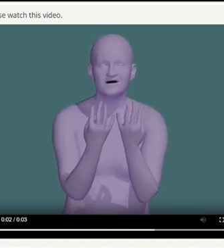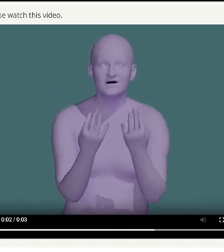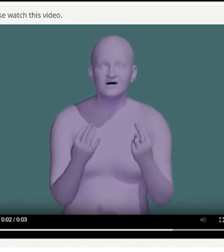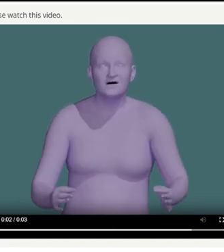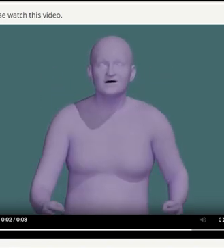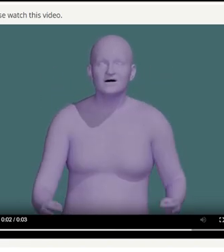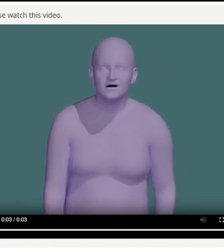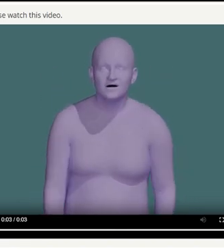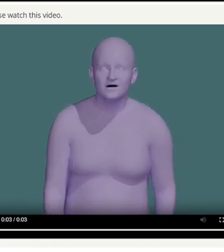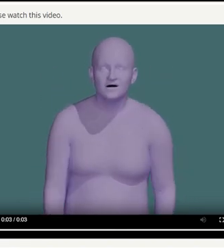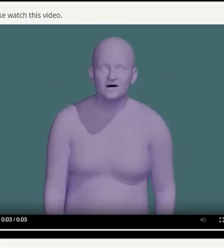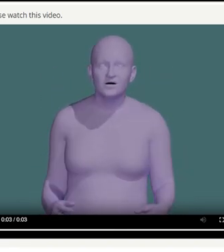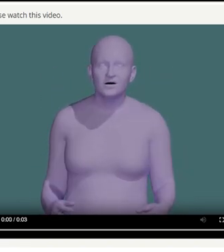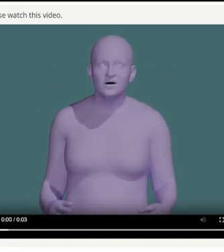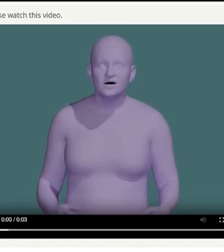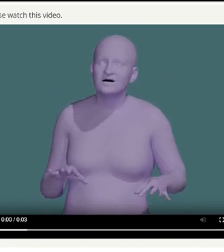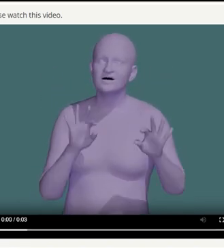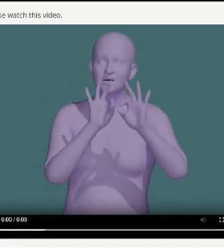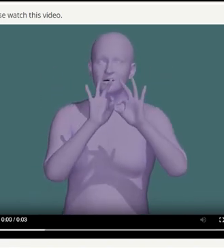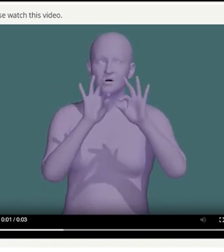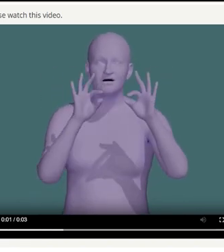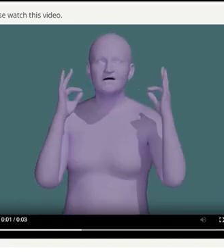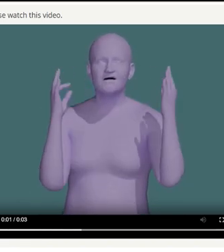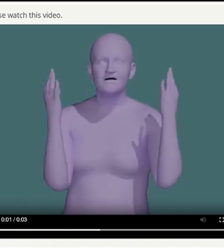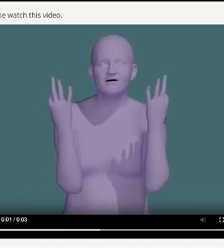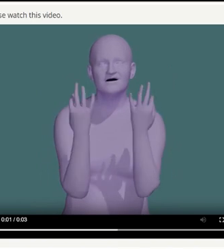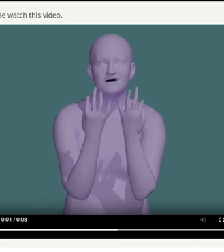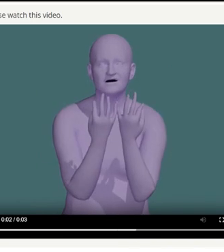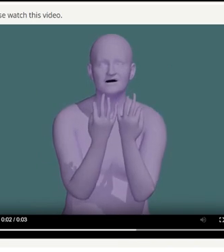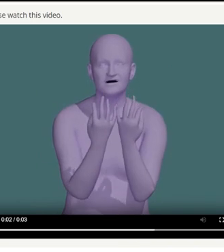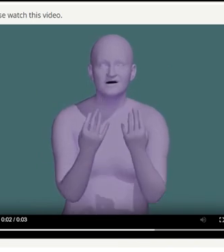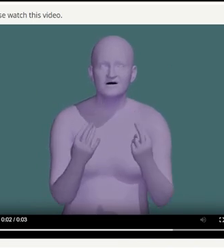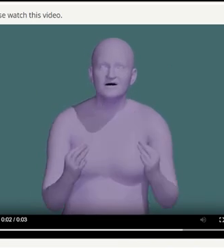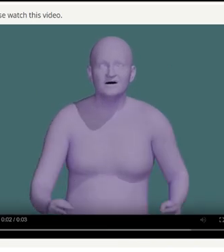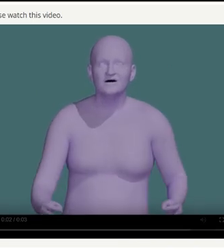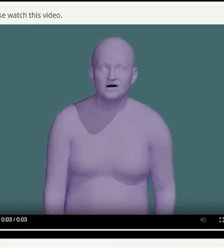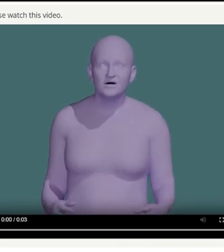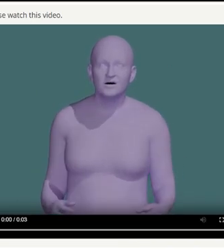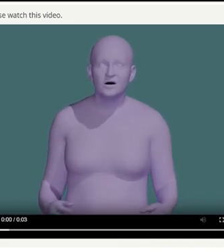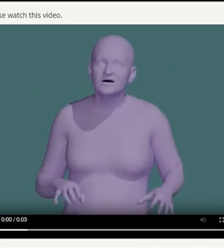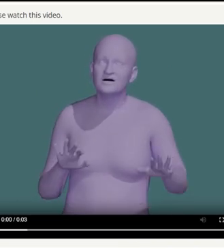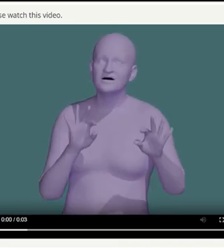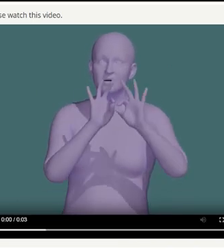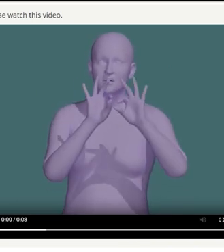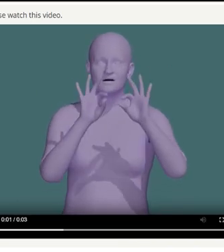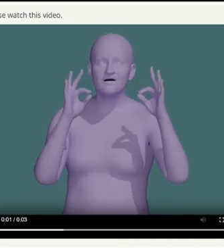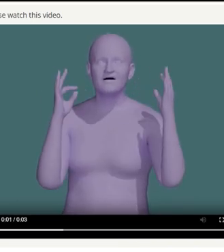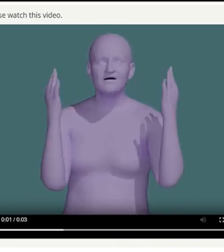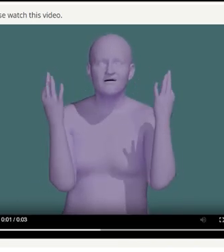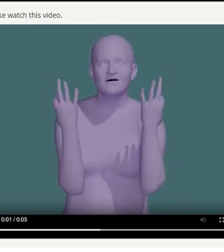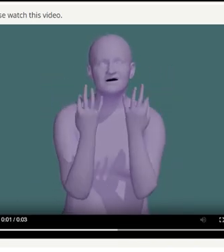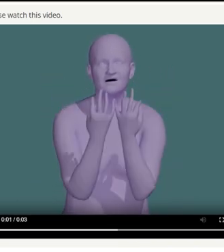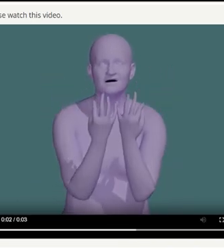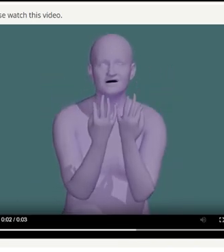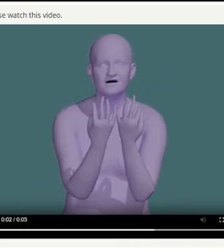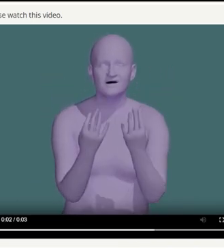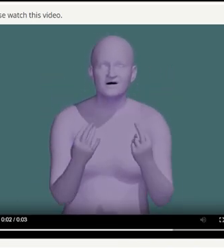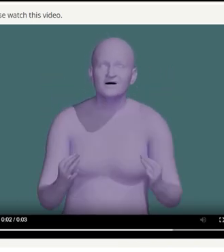reconstructed signs are comprehensible to people, we conduct an online perceptual study with proficient signers.